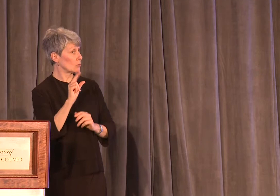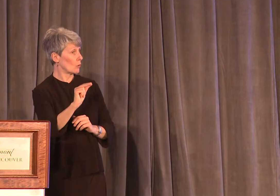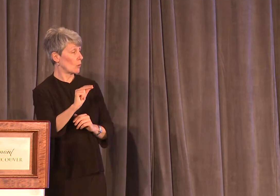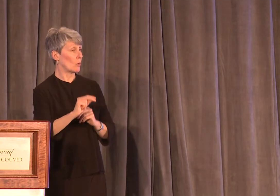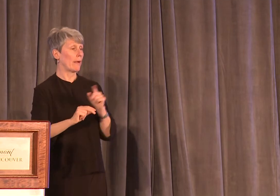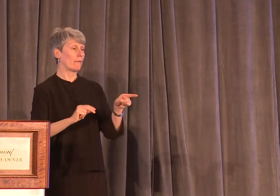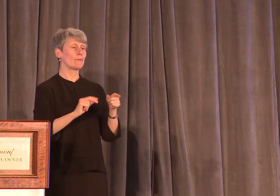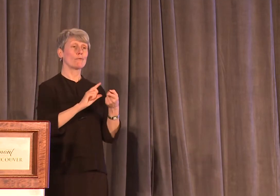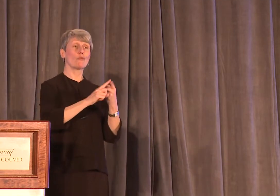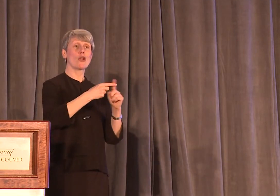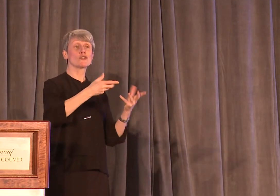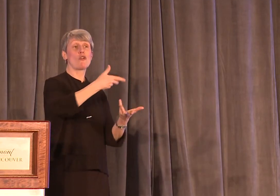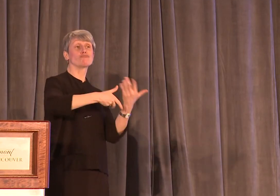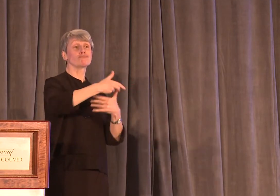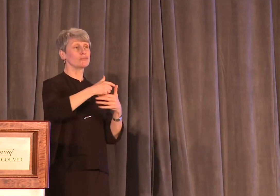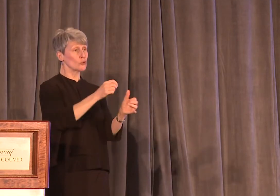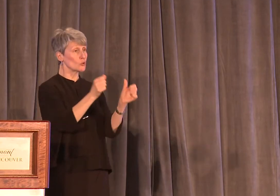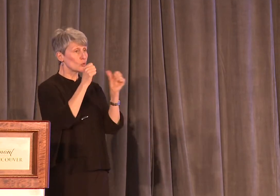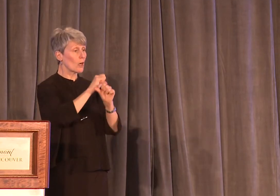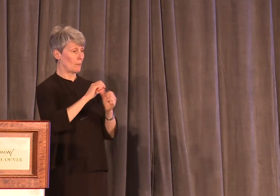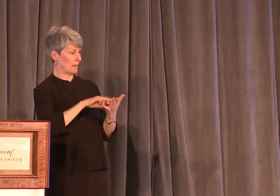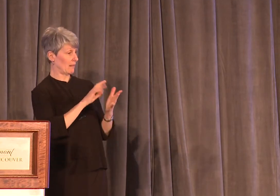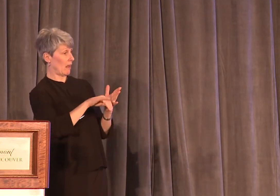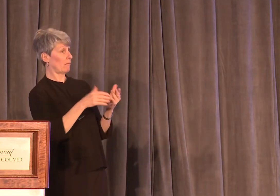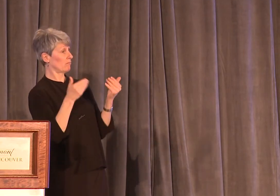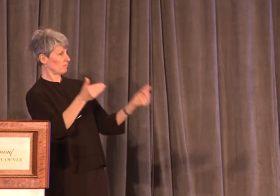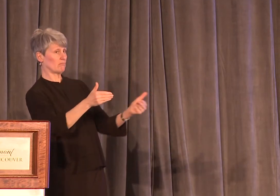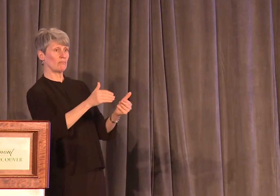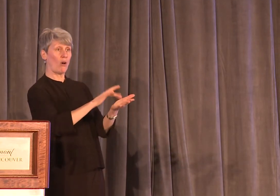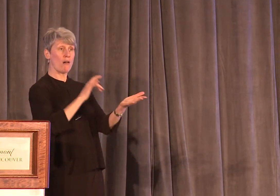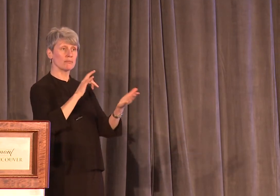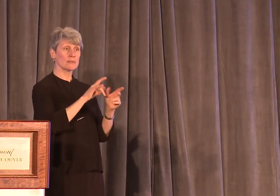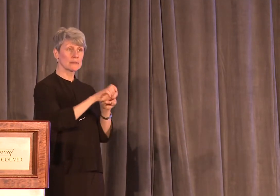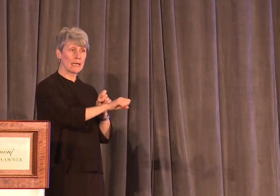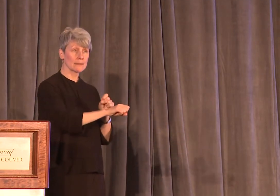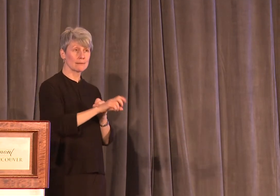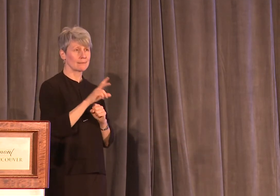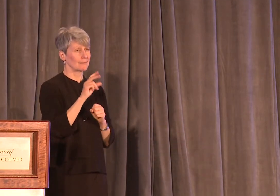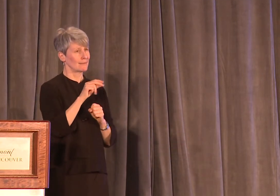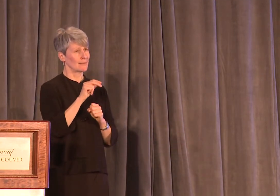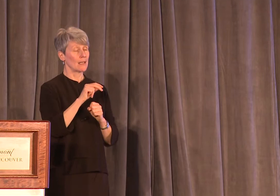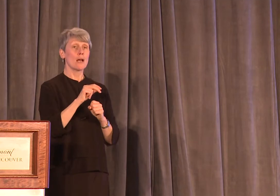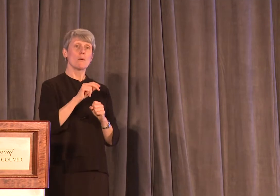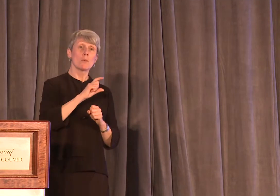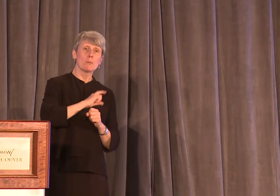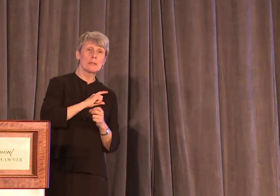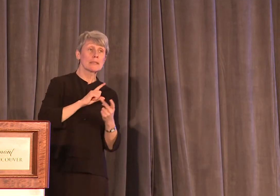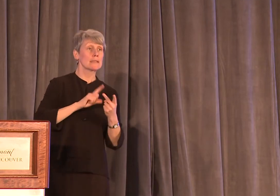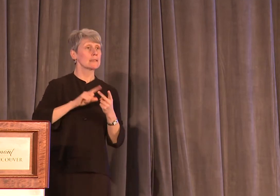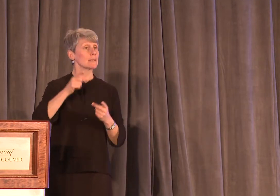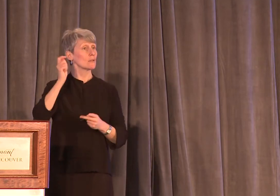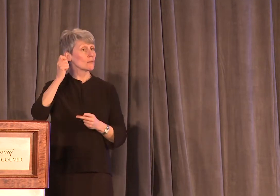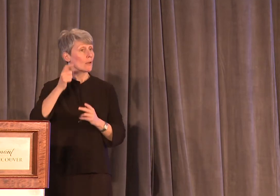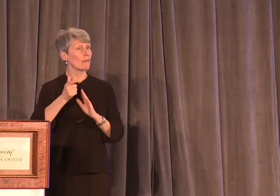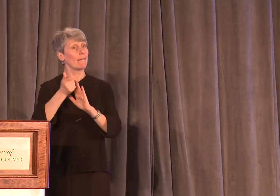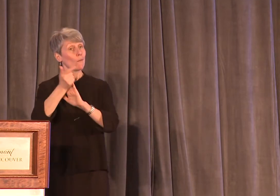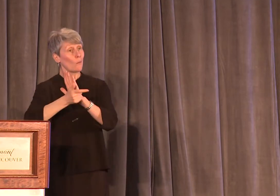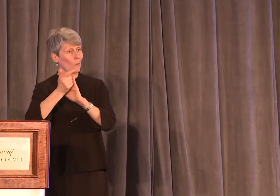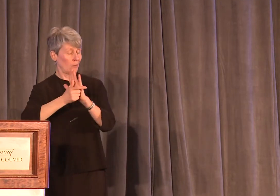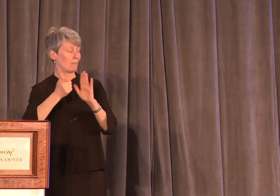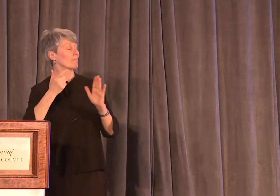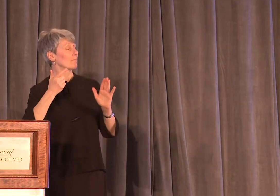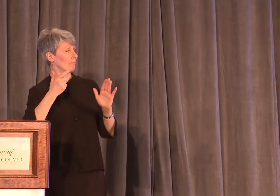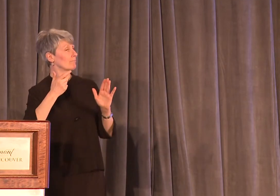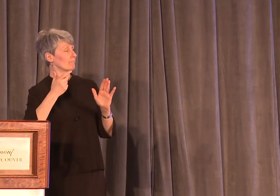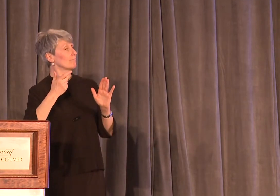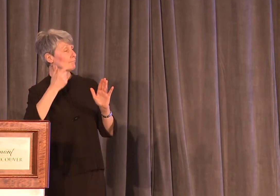friends at a party does not equal consent to sex. But police and crowns and judges are people too. Clap for the